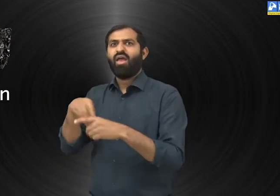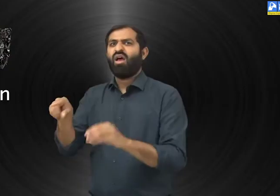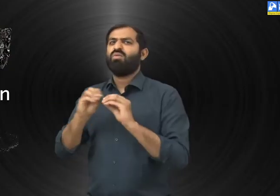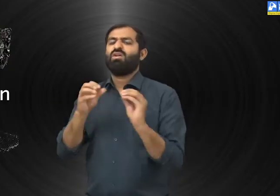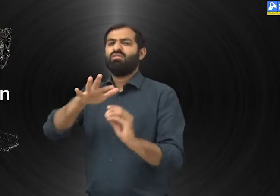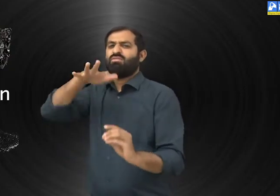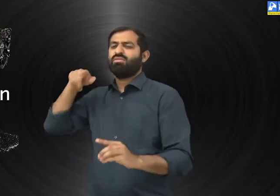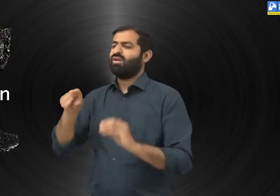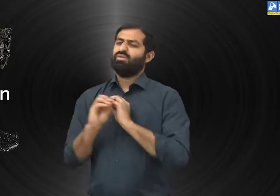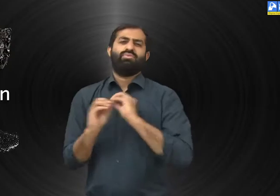few exceptions.